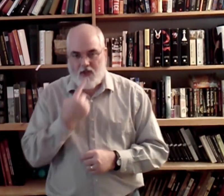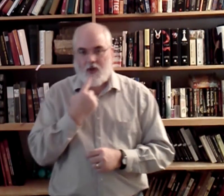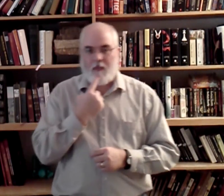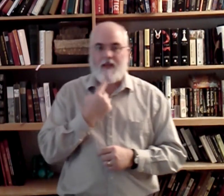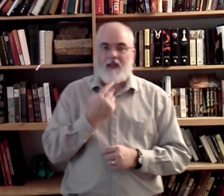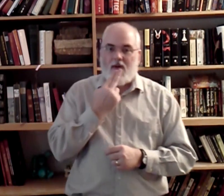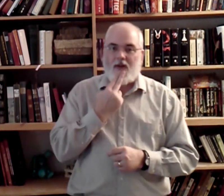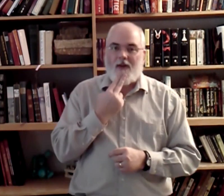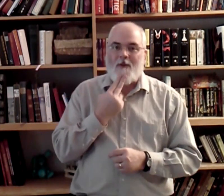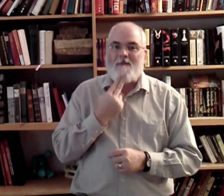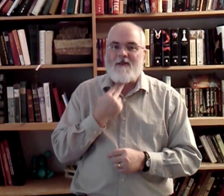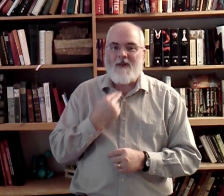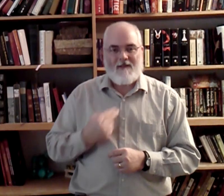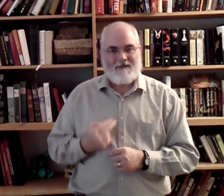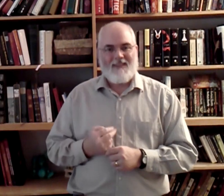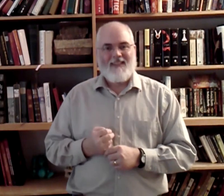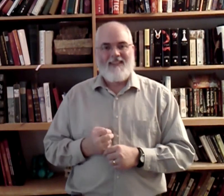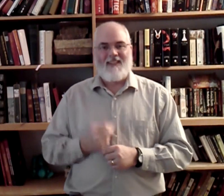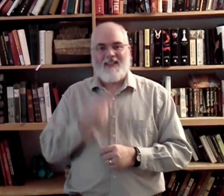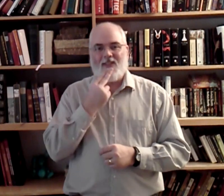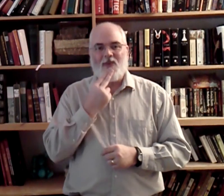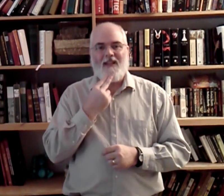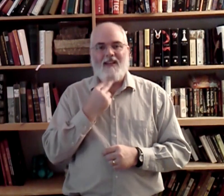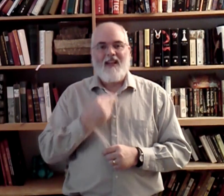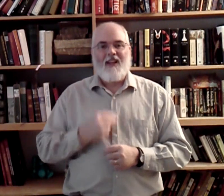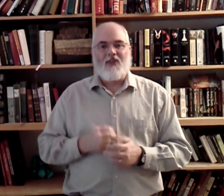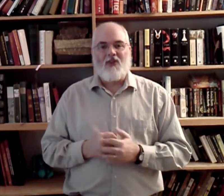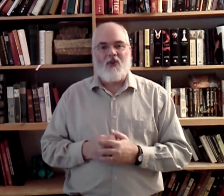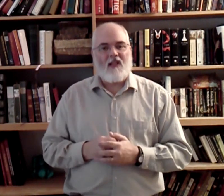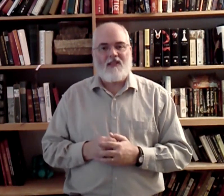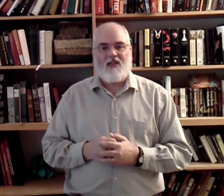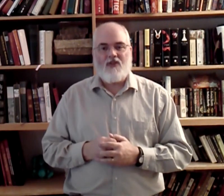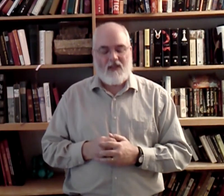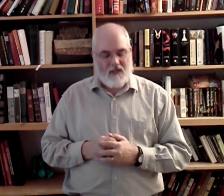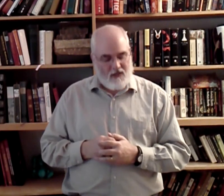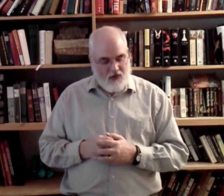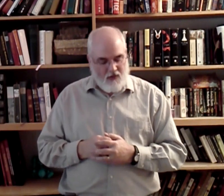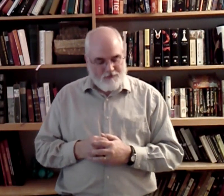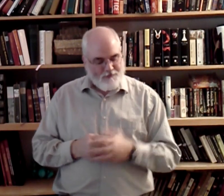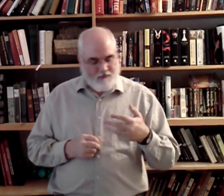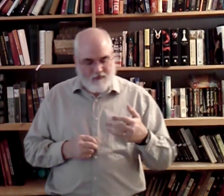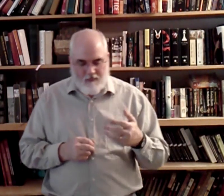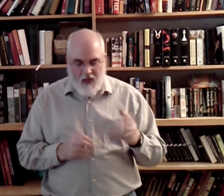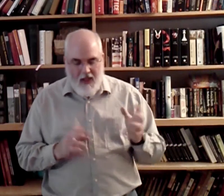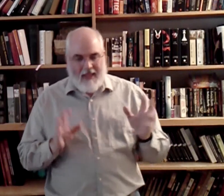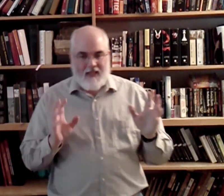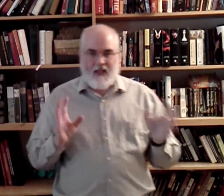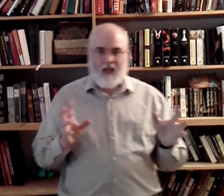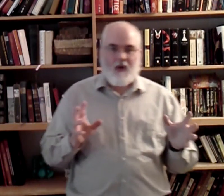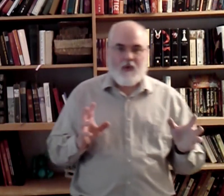the dessert gets here and just kind of wiping it off. Alright? Sweet. Sweet. To trust in Jesus. To. In sign language